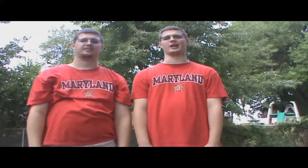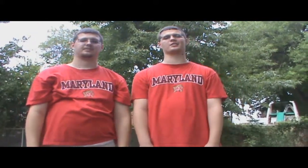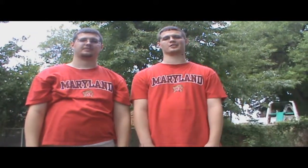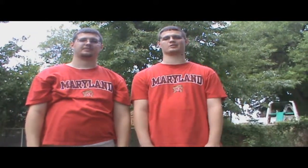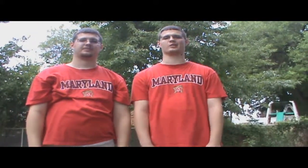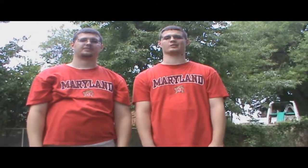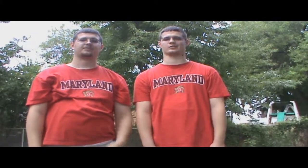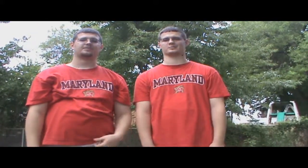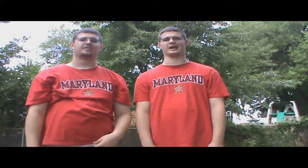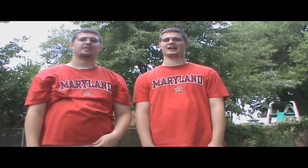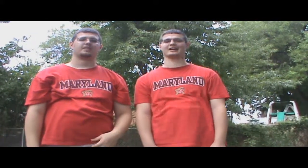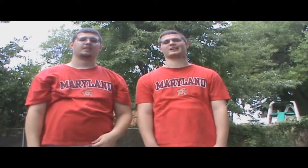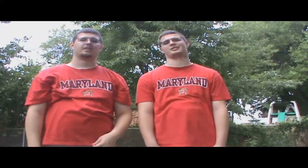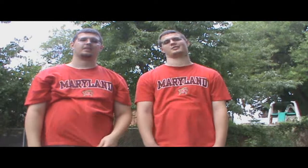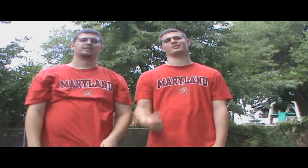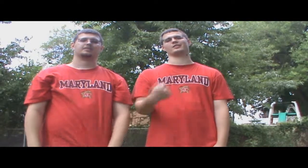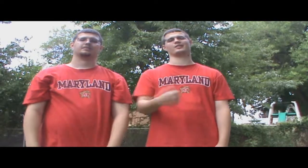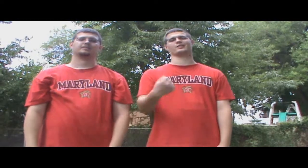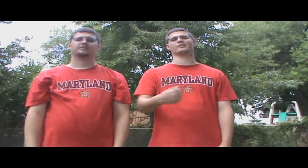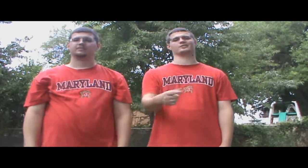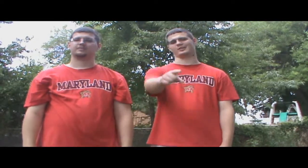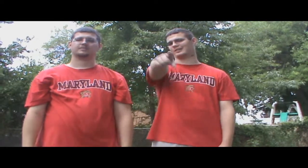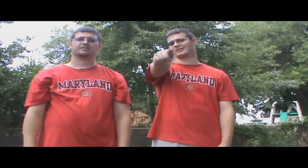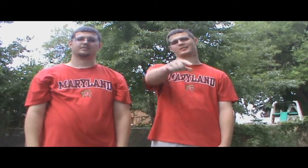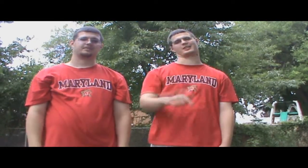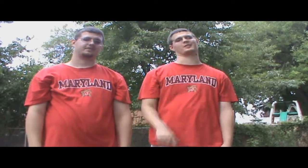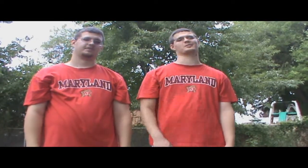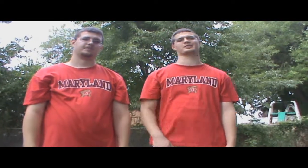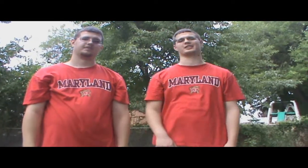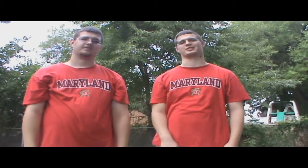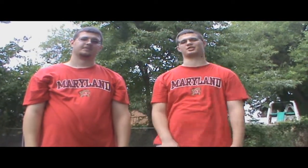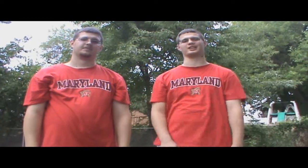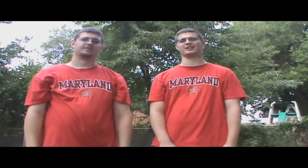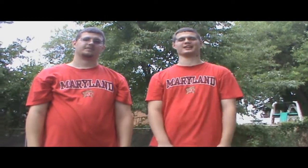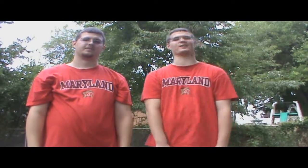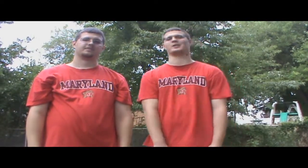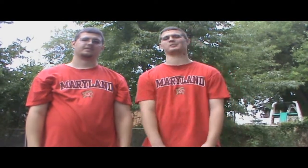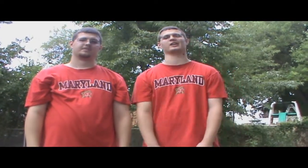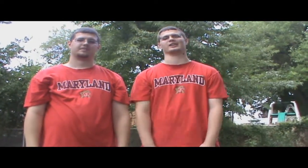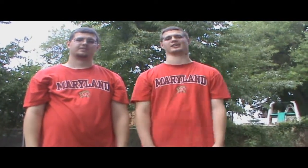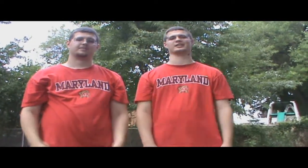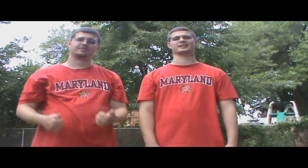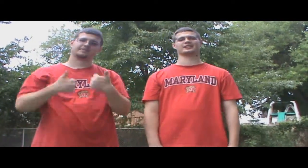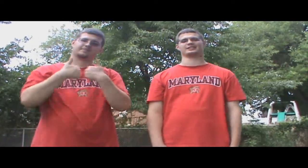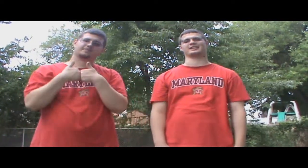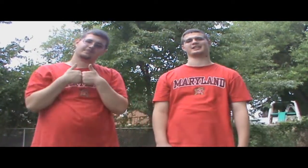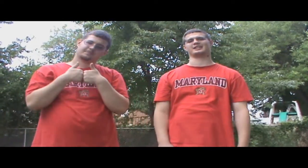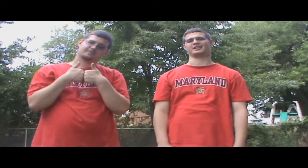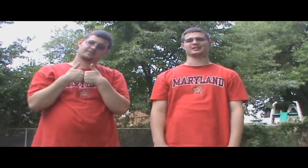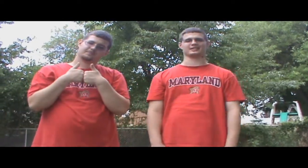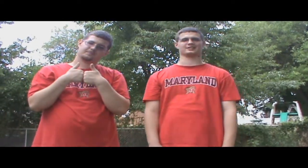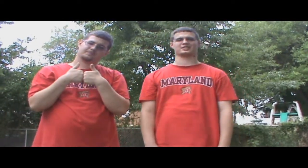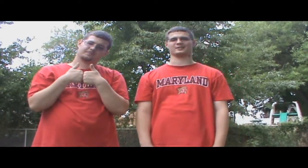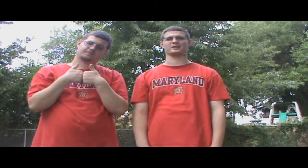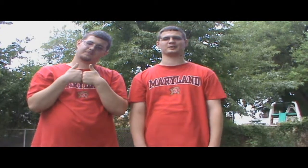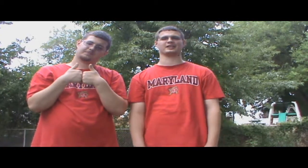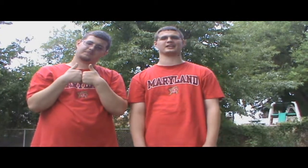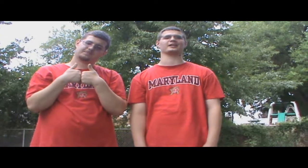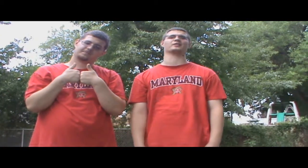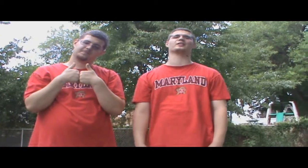and the controller is badass, y'all. Not nervous, you hardcore gamers. You can take a shit now while playing. Yeah. Take a shit while you play a game. Don't